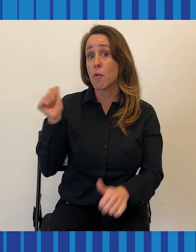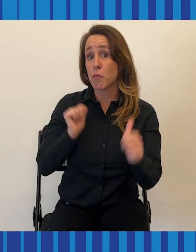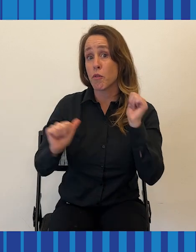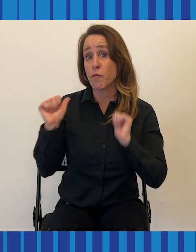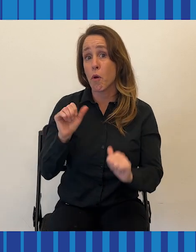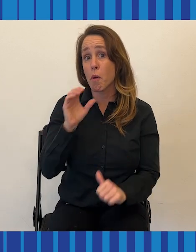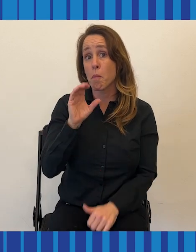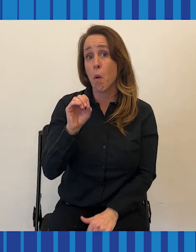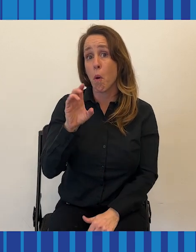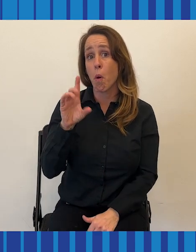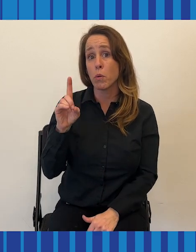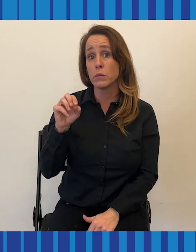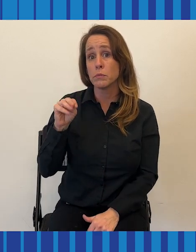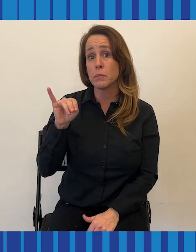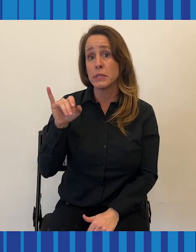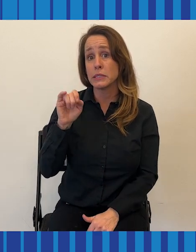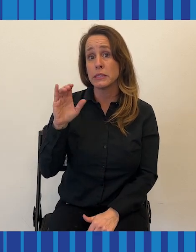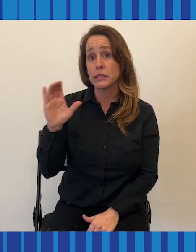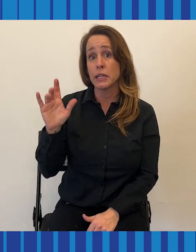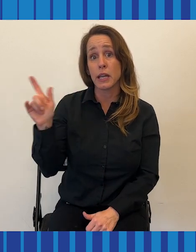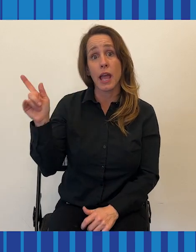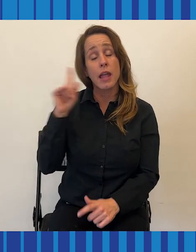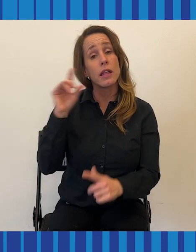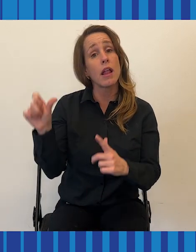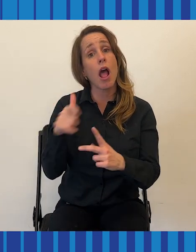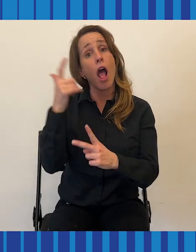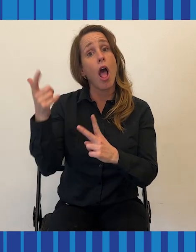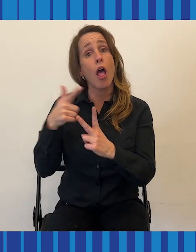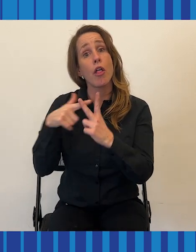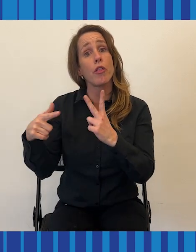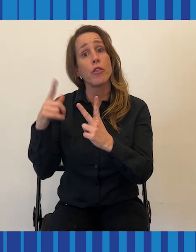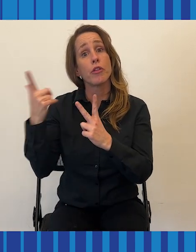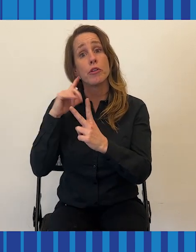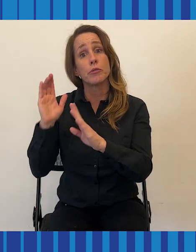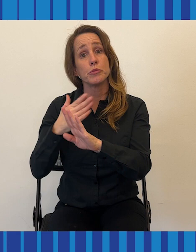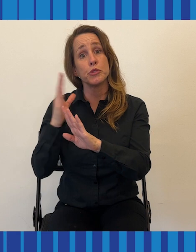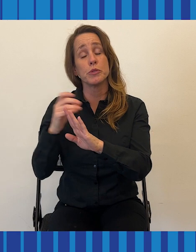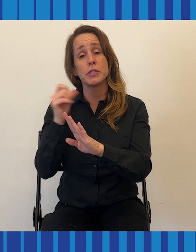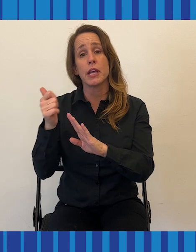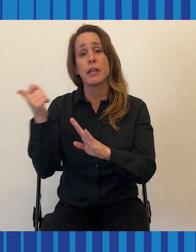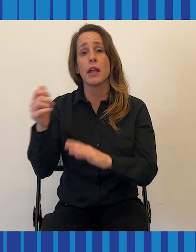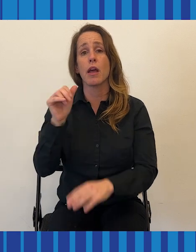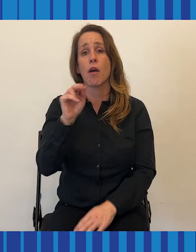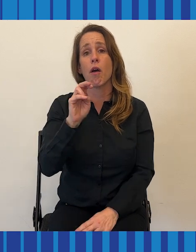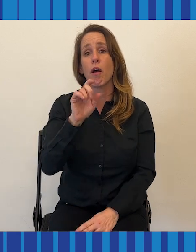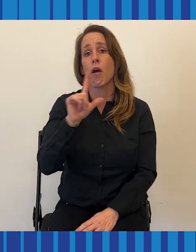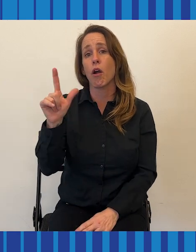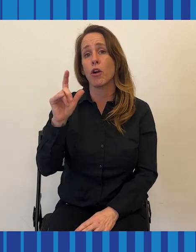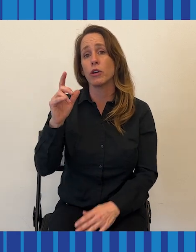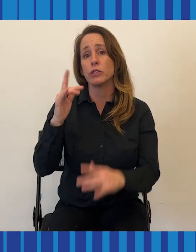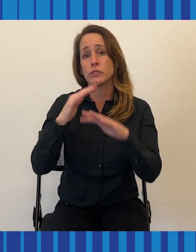He performed Adold Mystic and other diplocusis piano compositions at an Aural Diversity Project concert.